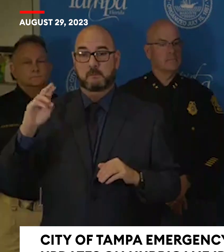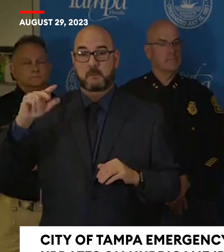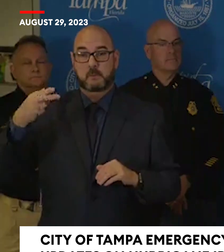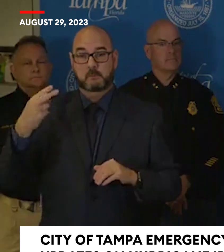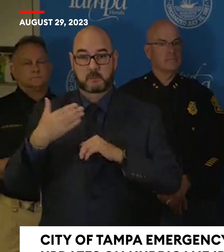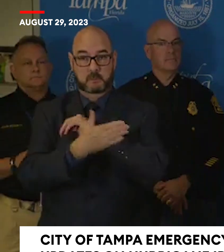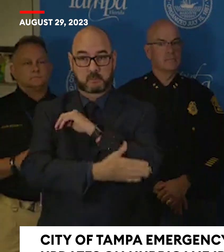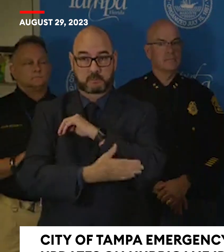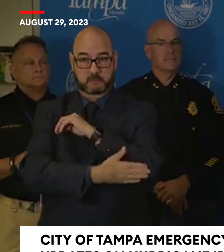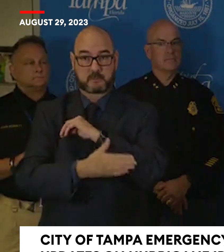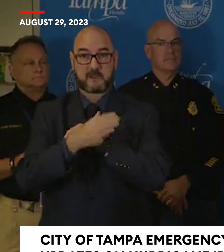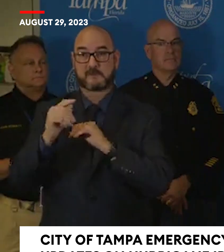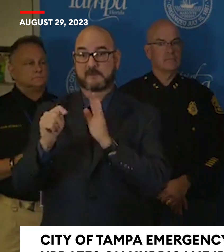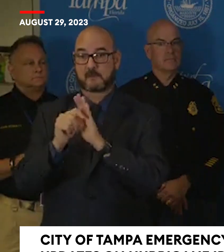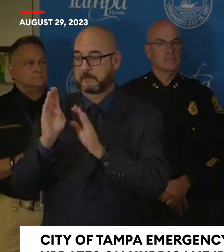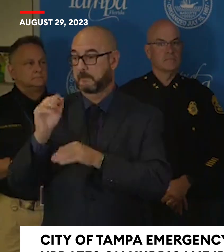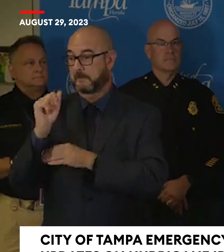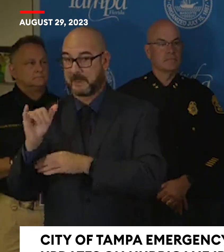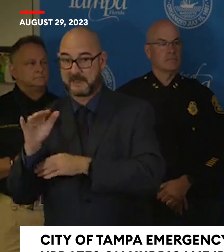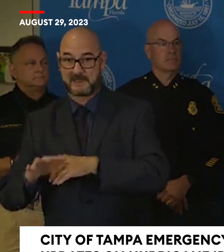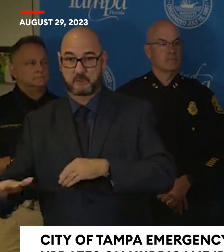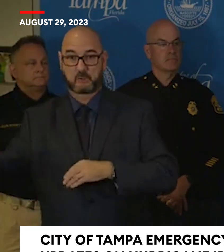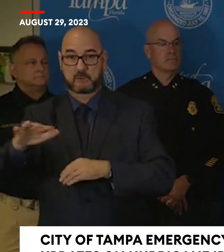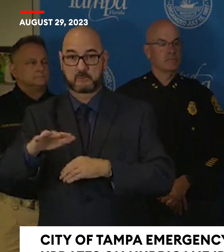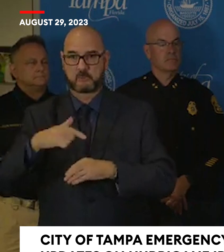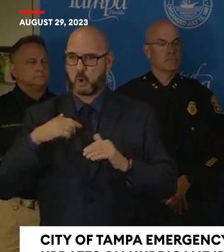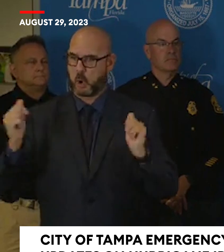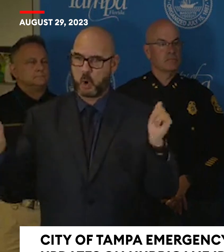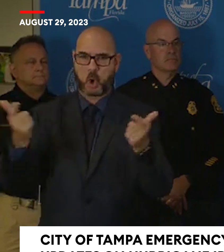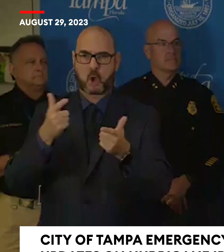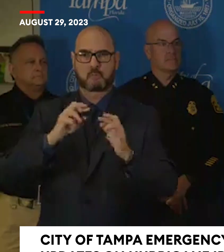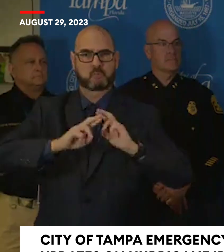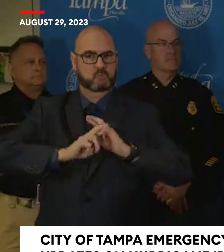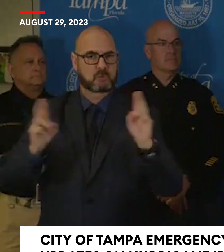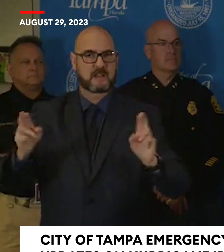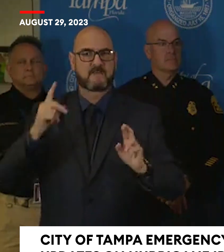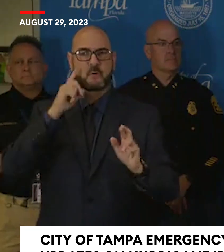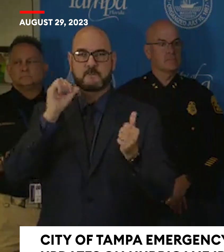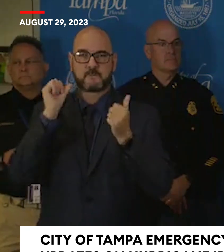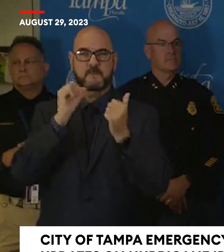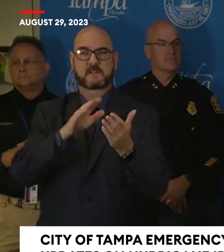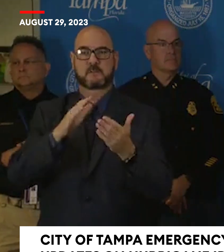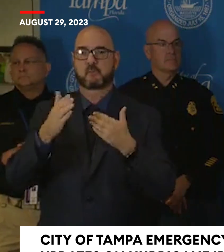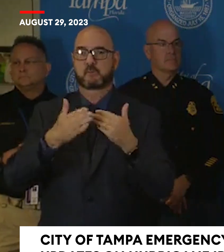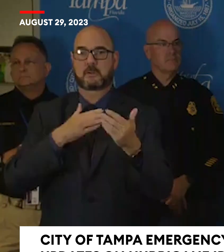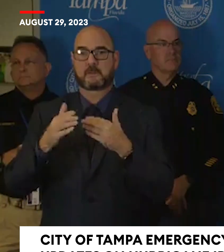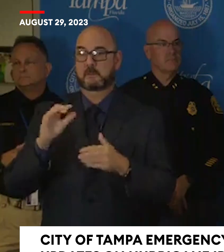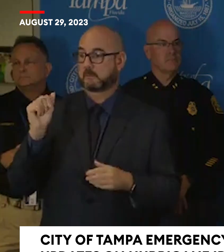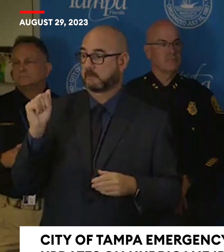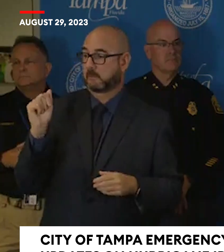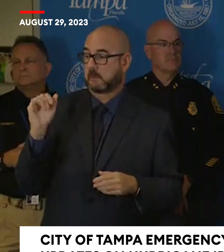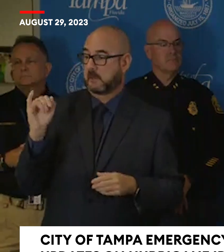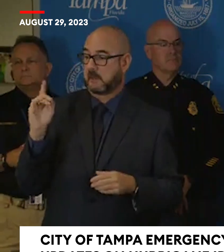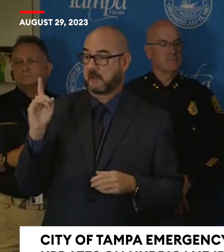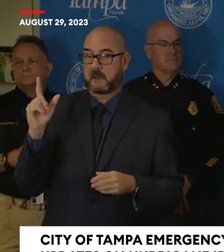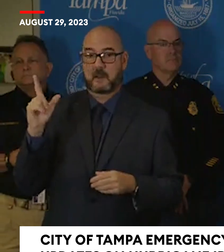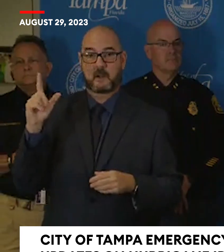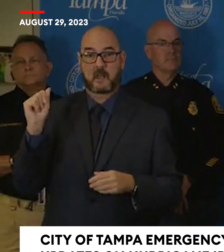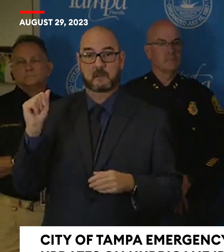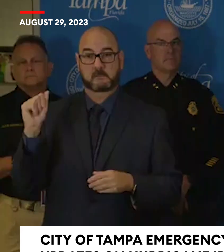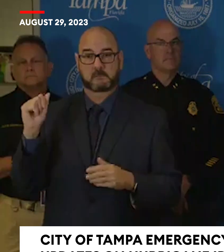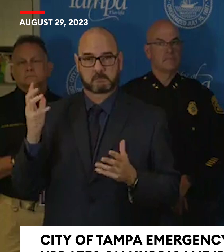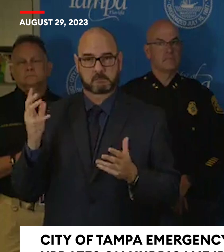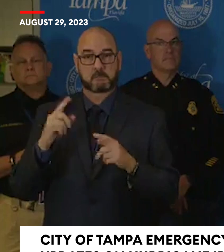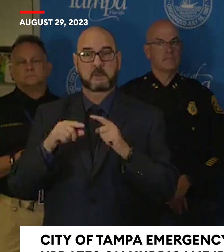face whatever Edelia brings our way. And what we are asking is for our community to do all